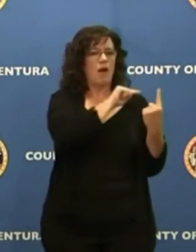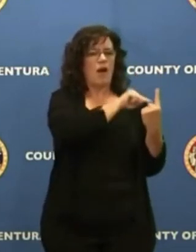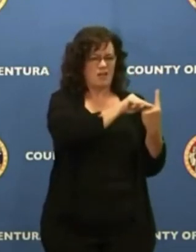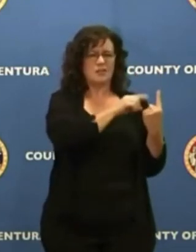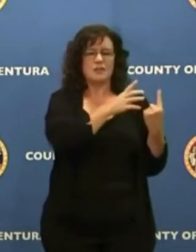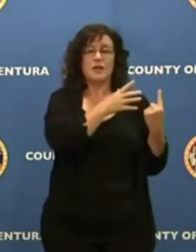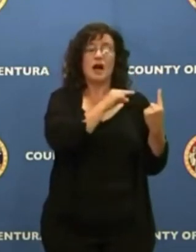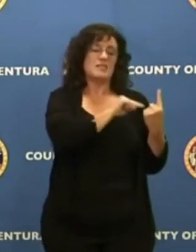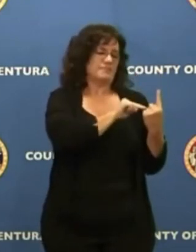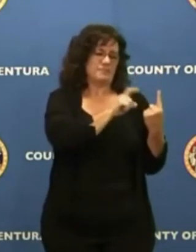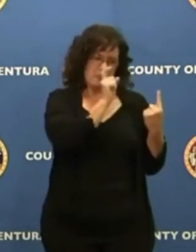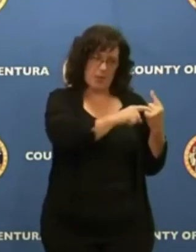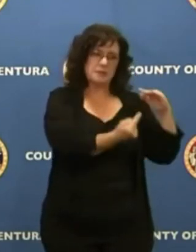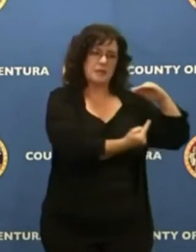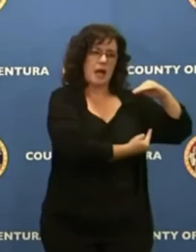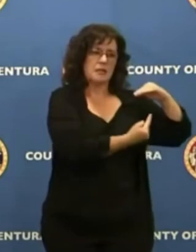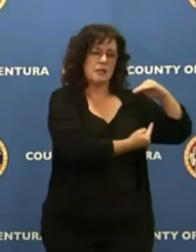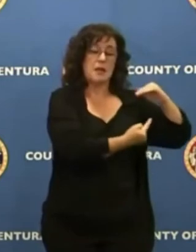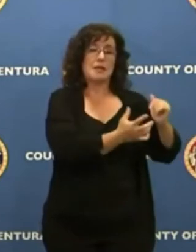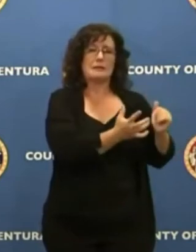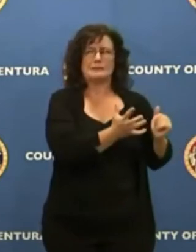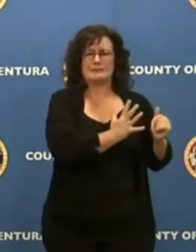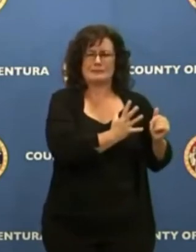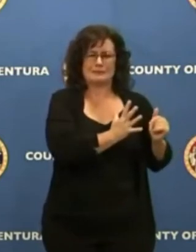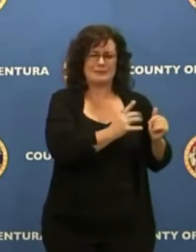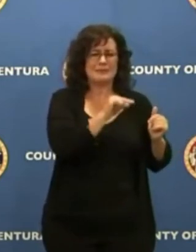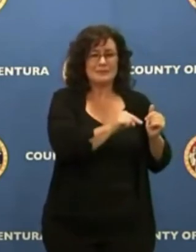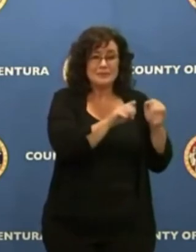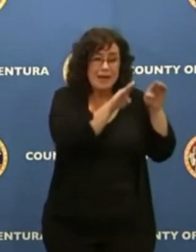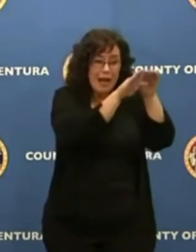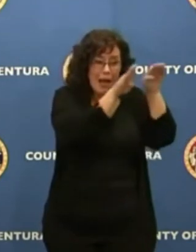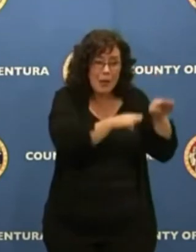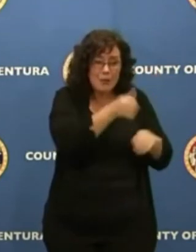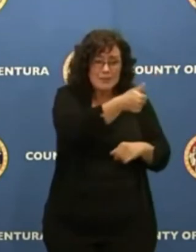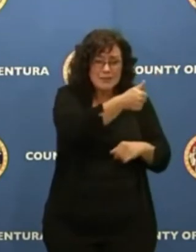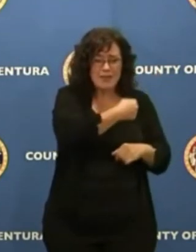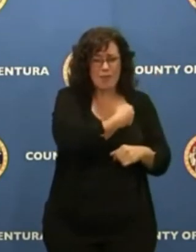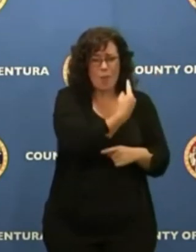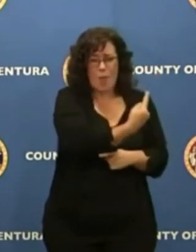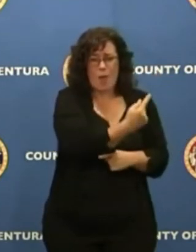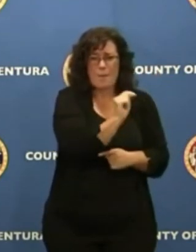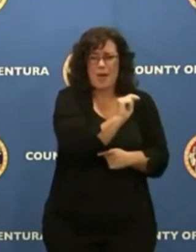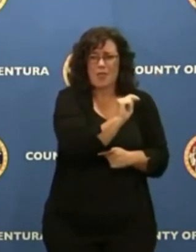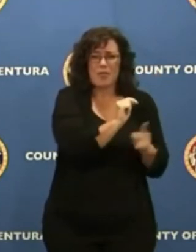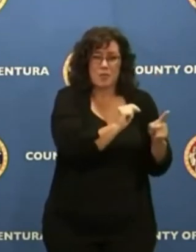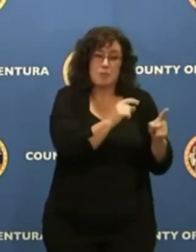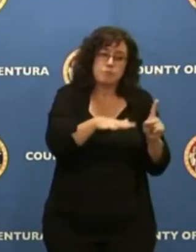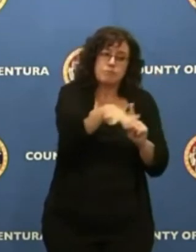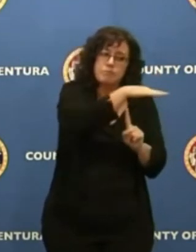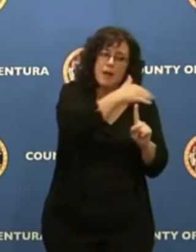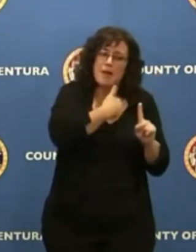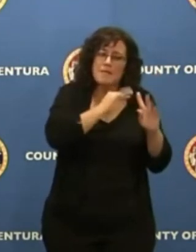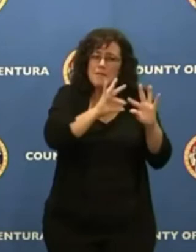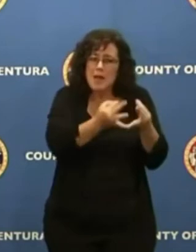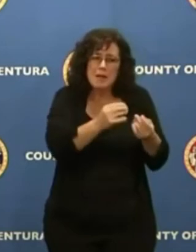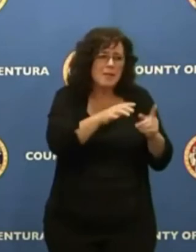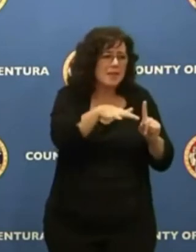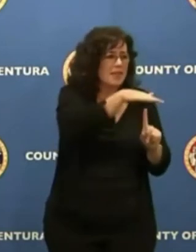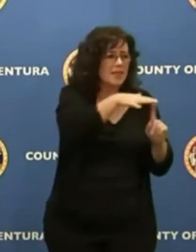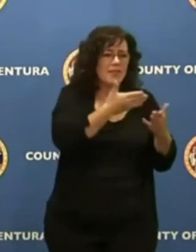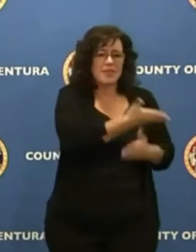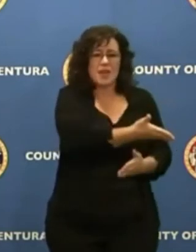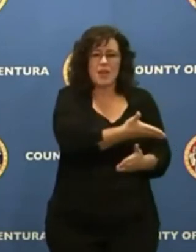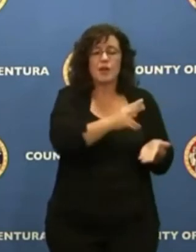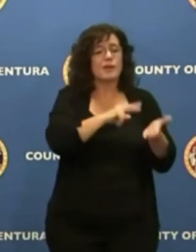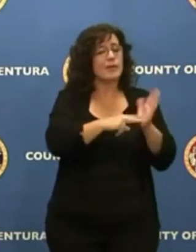and there are three or four other people living there and those people don't have COVID infection, we're not going to be able to keep